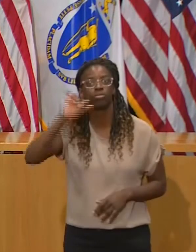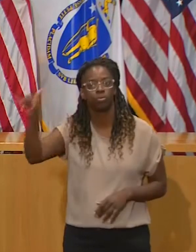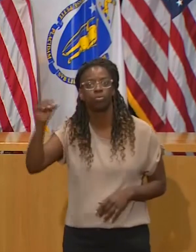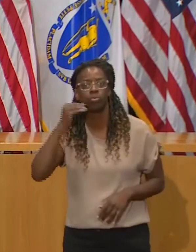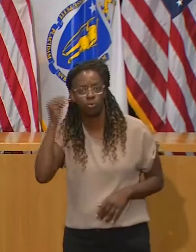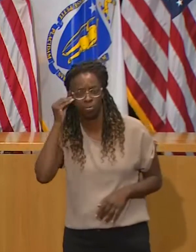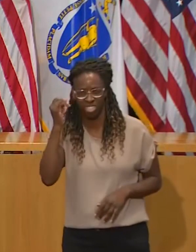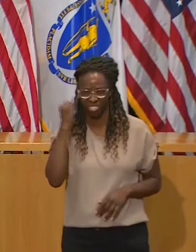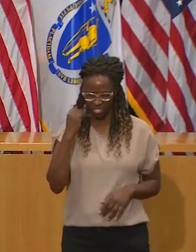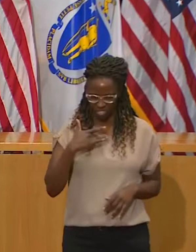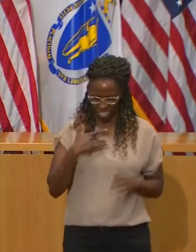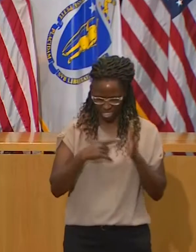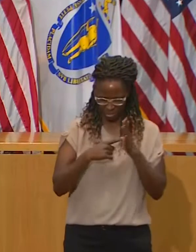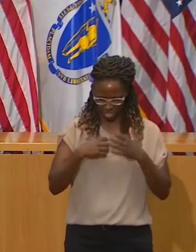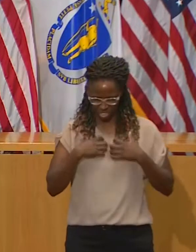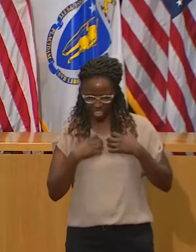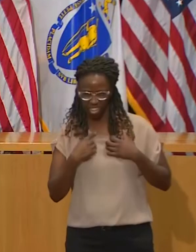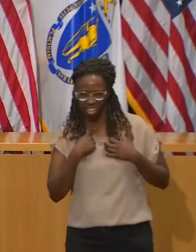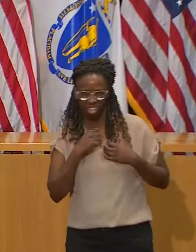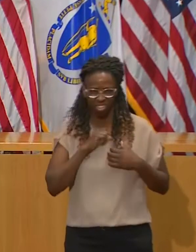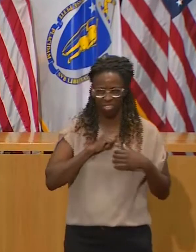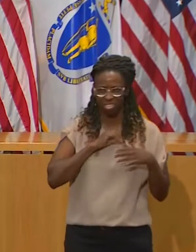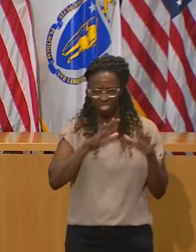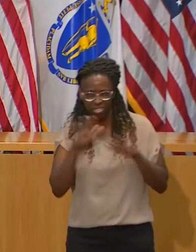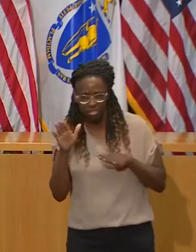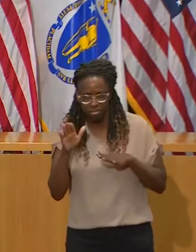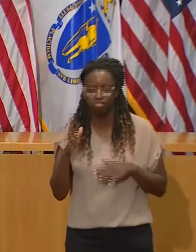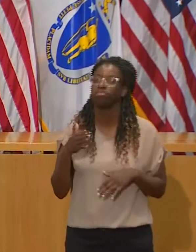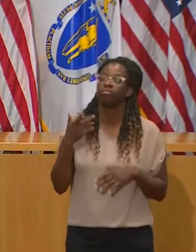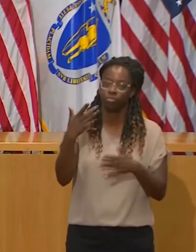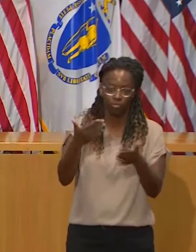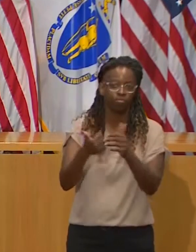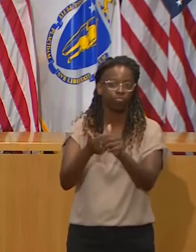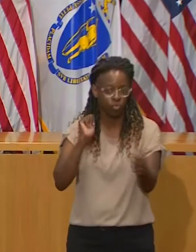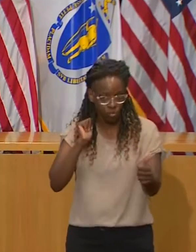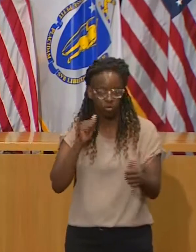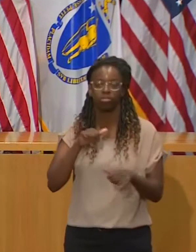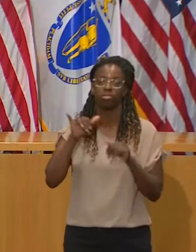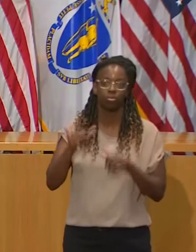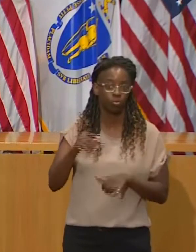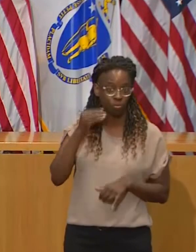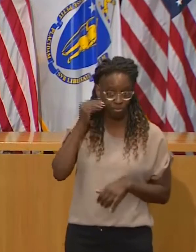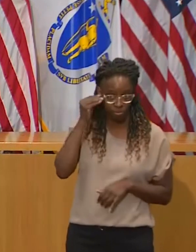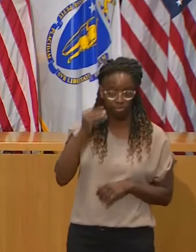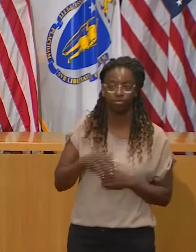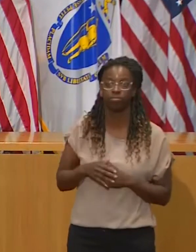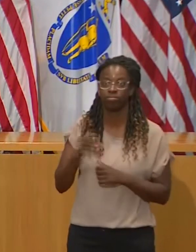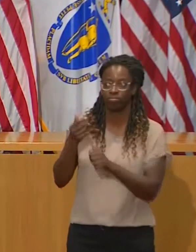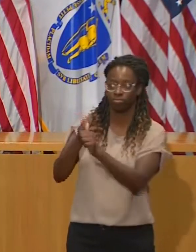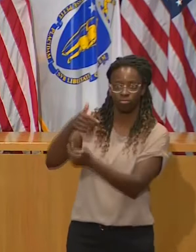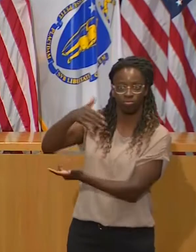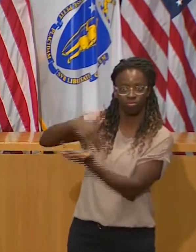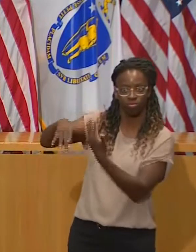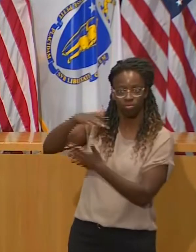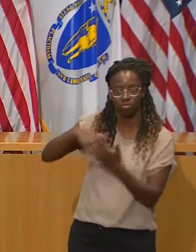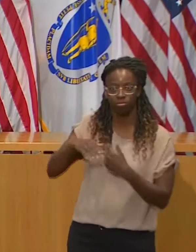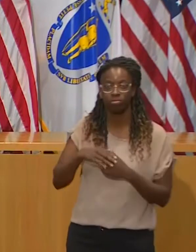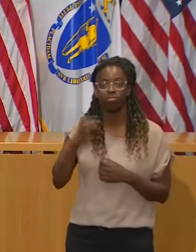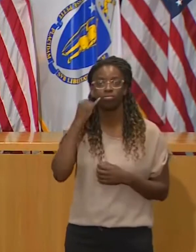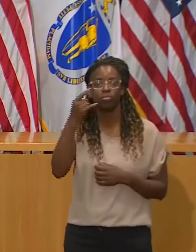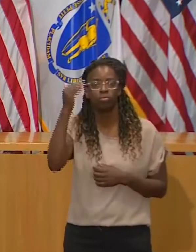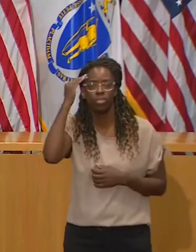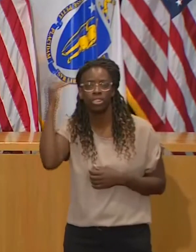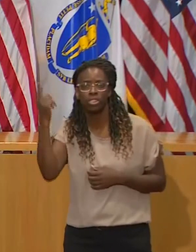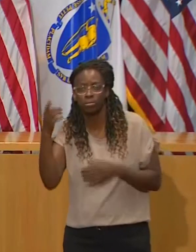with people who aren't part of your core network. I can't emphasize this one enough. And as a state,